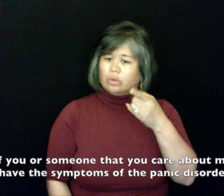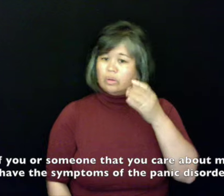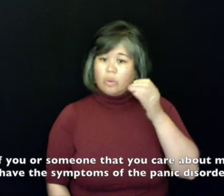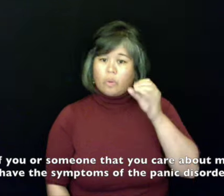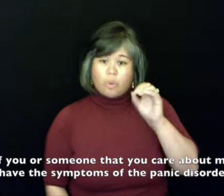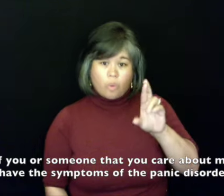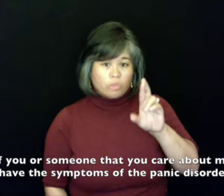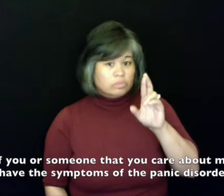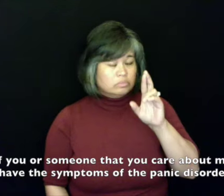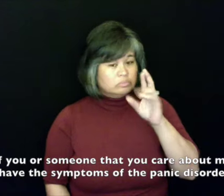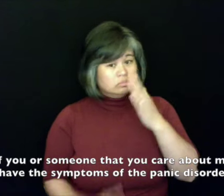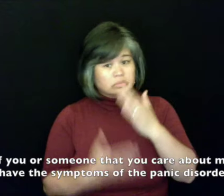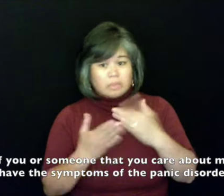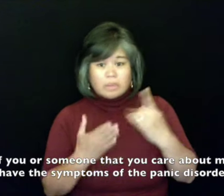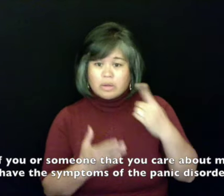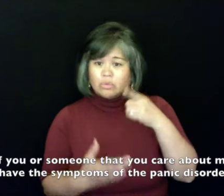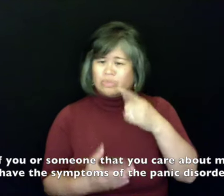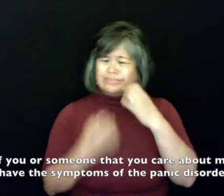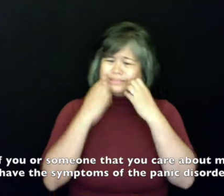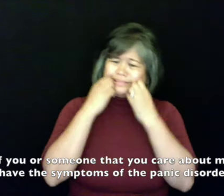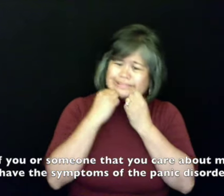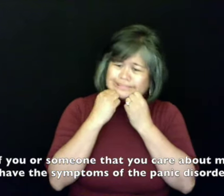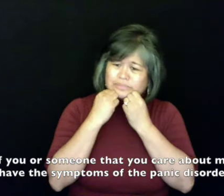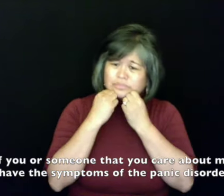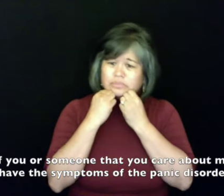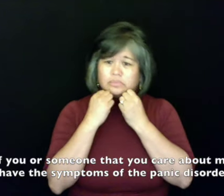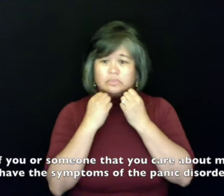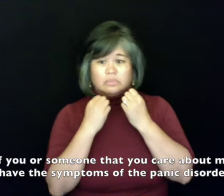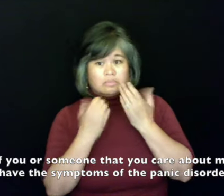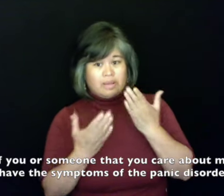If you or someone that you care about may have the symptoms of the panic disorder,